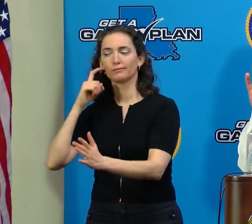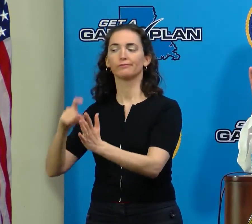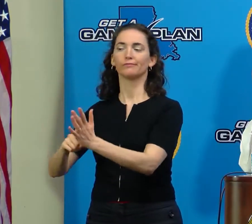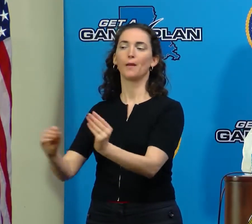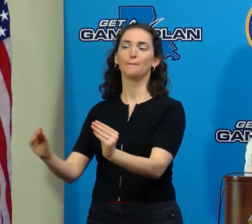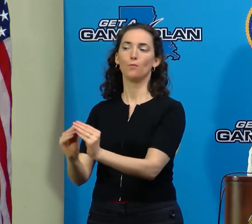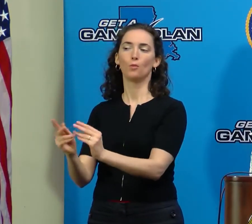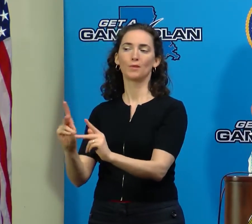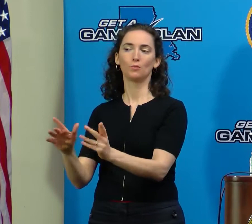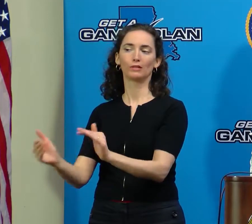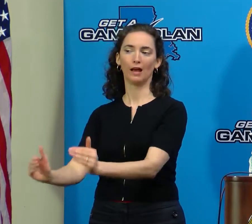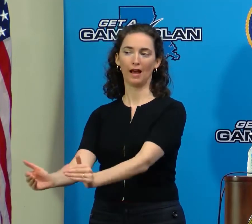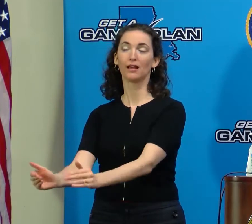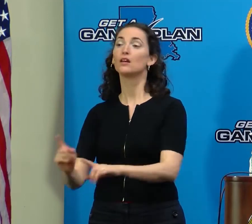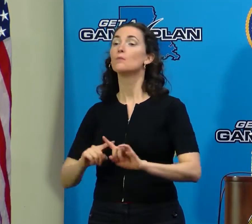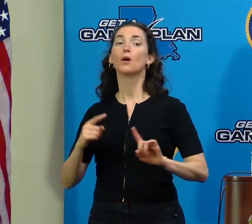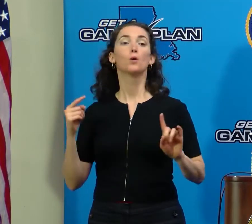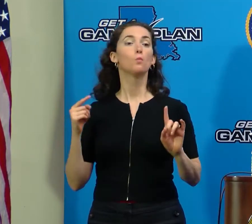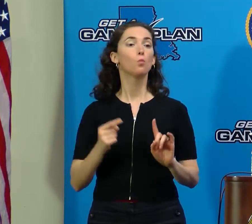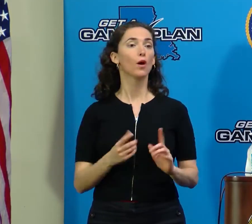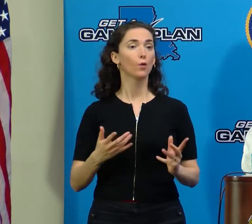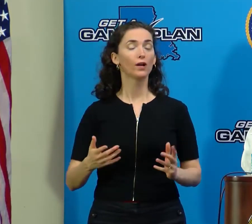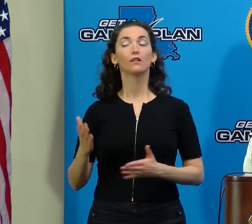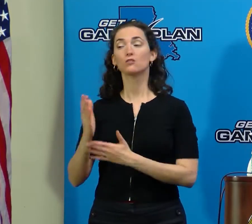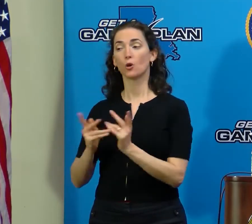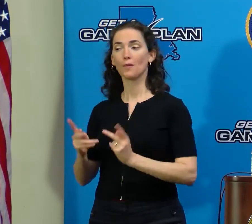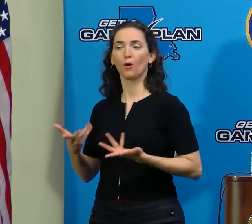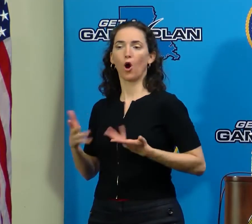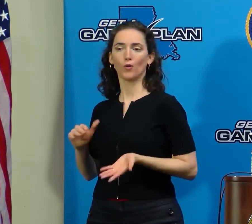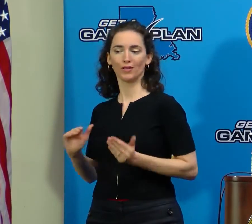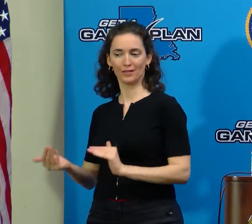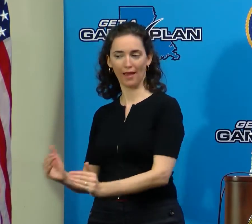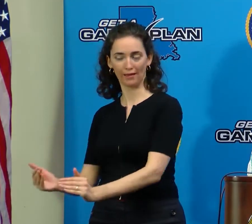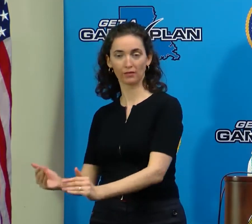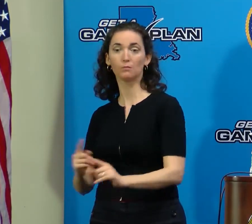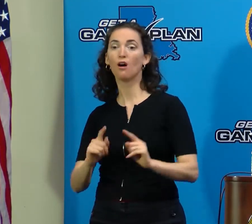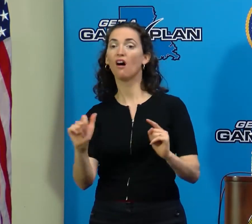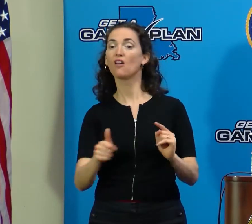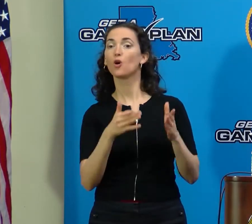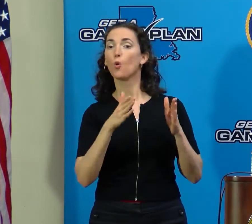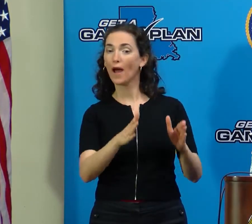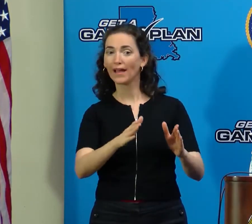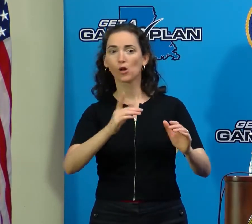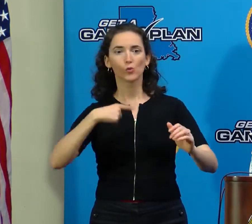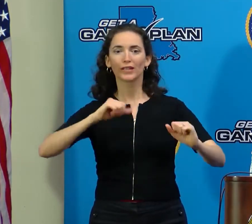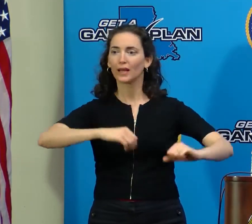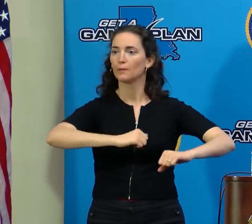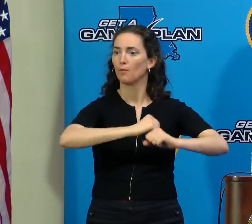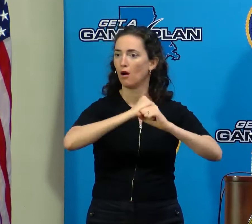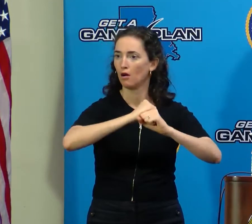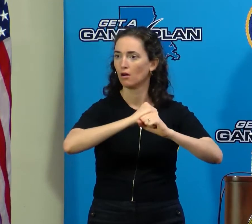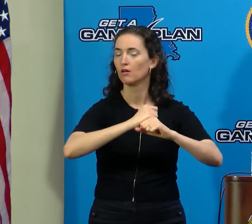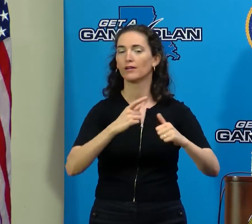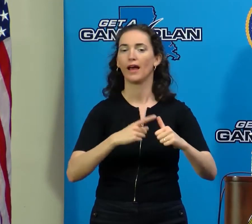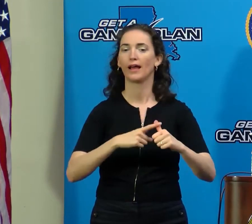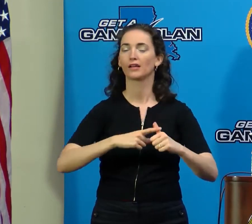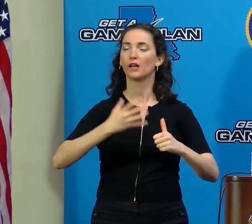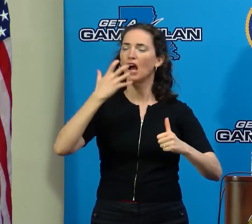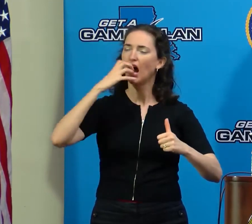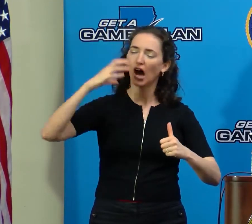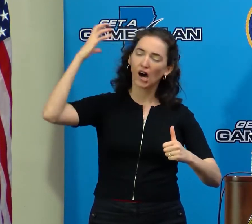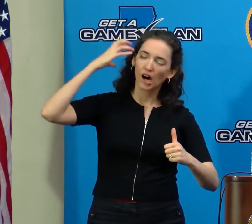of is that the death toll doesn't go up for things that are entirely preventable, like carbon monoxide poisoning, like heat exhaustion,